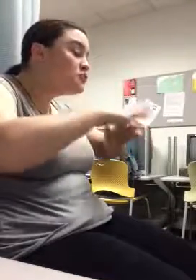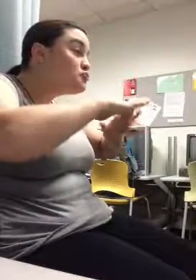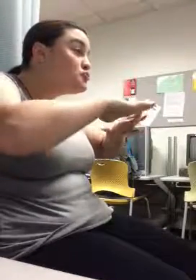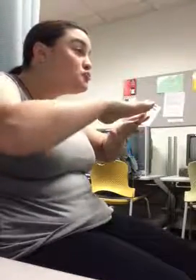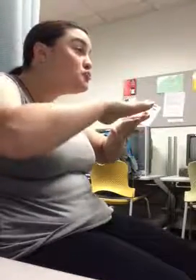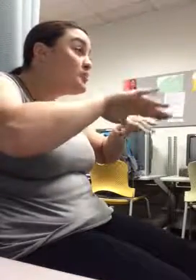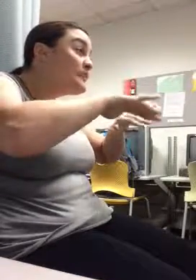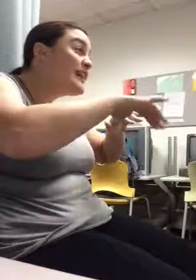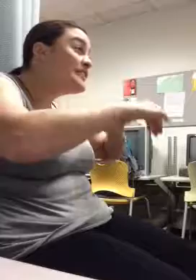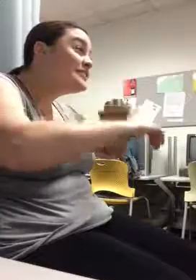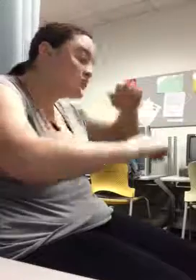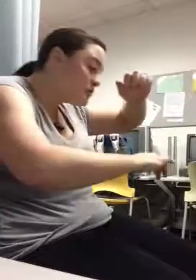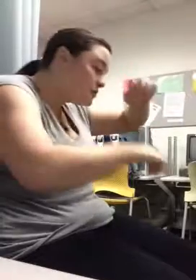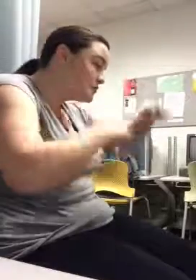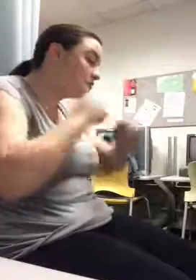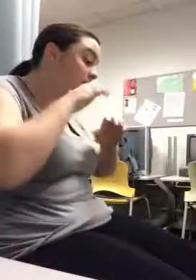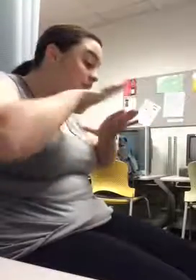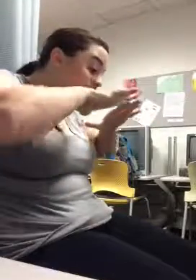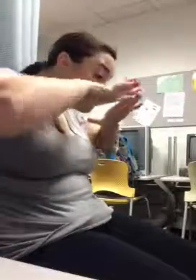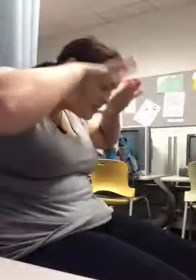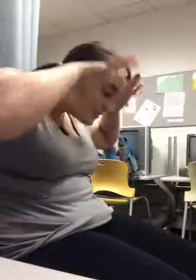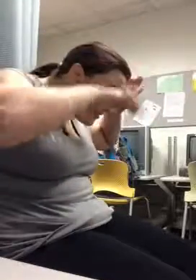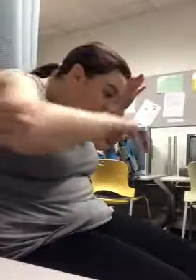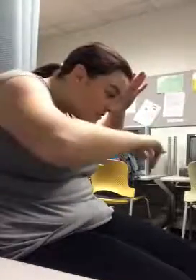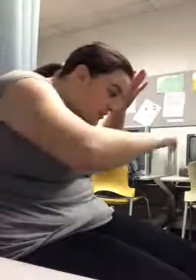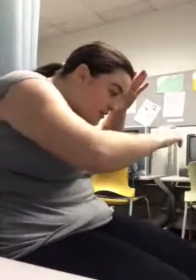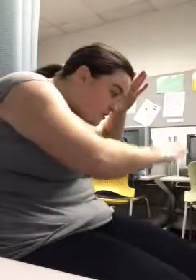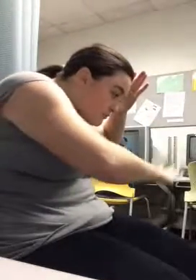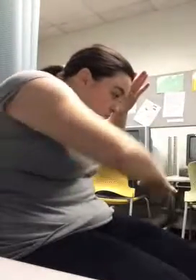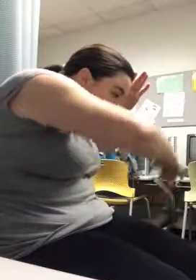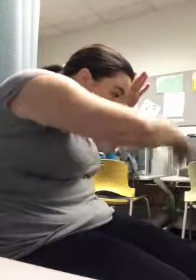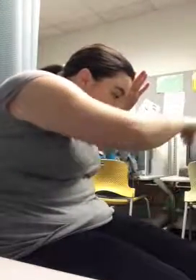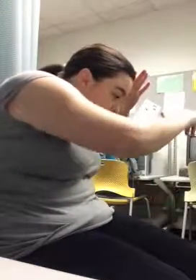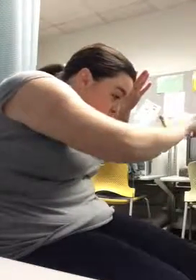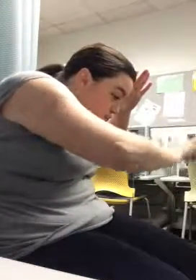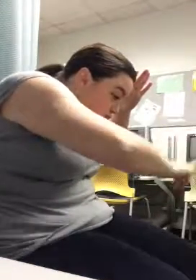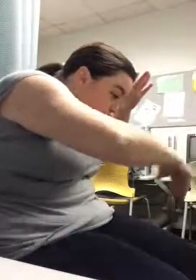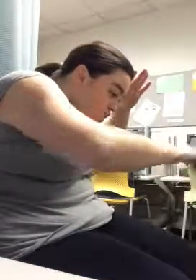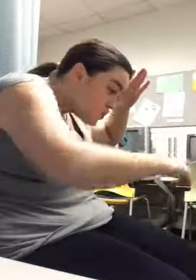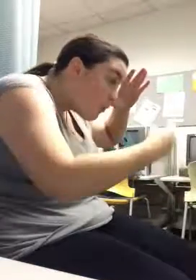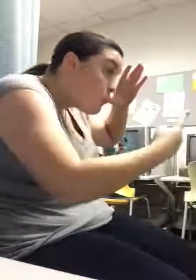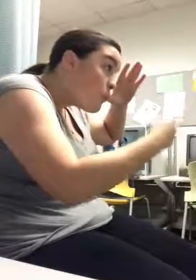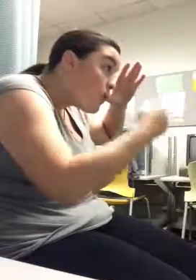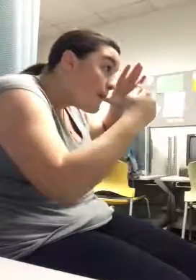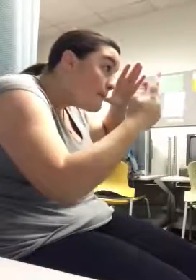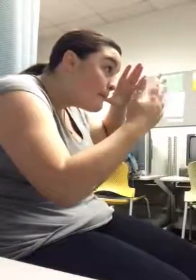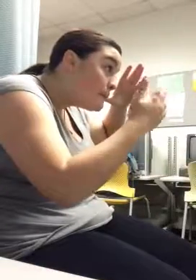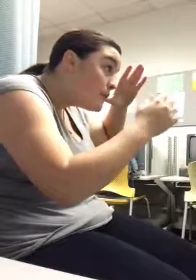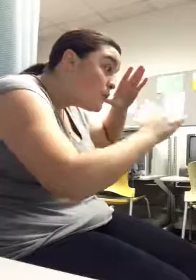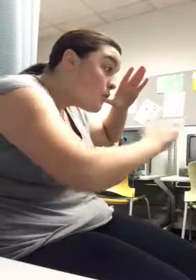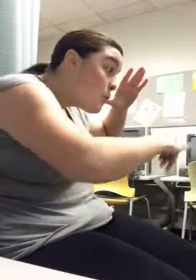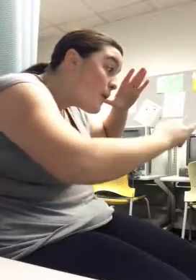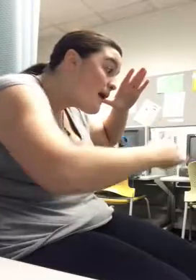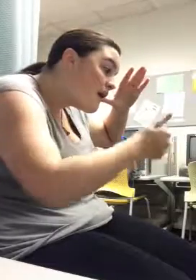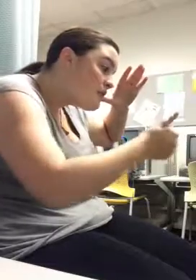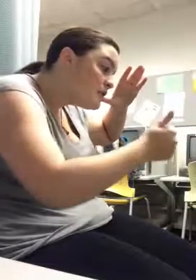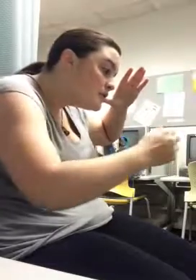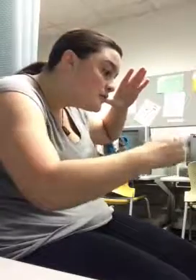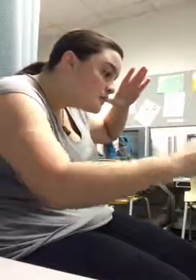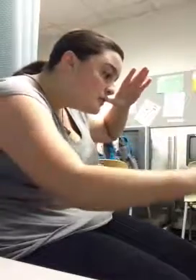was incredible. One of them looked up and, I mean, it was like, it was just, I can't even explain how amazing